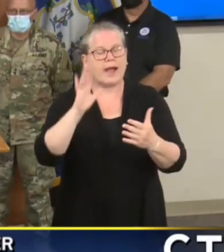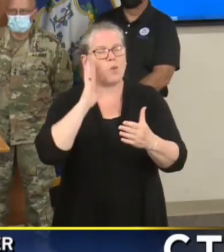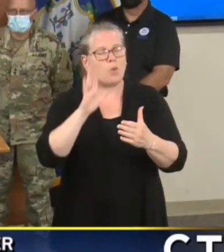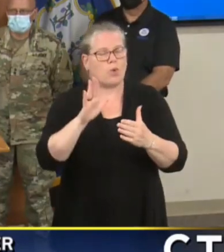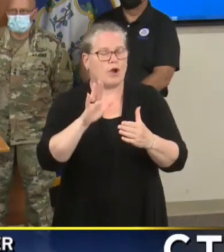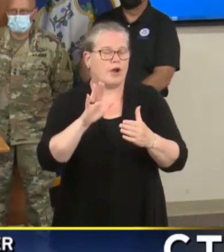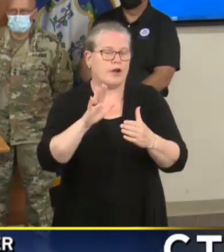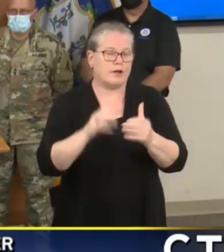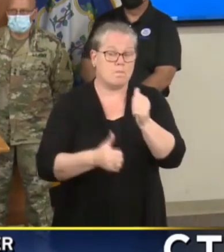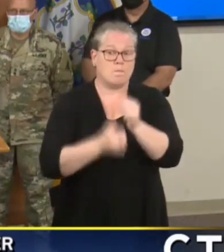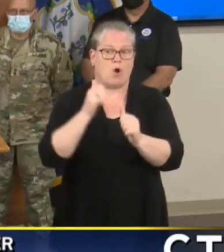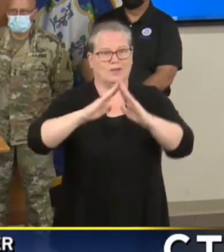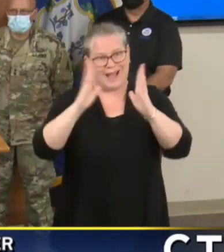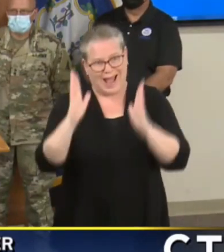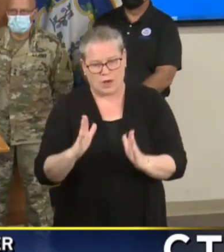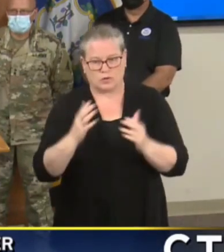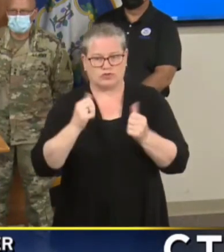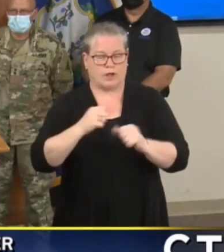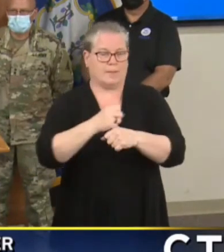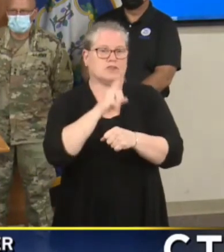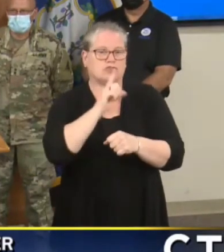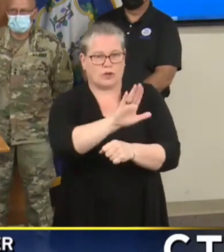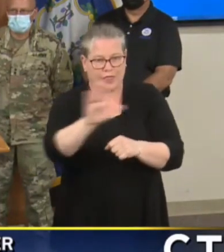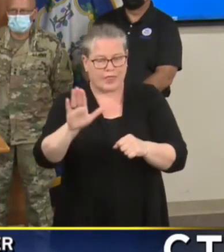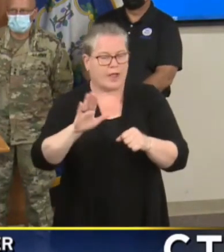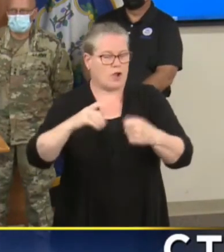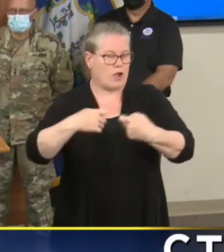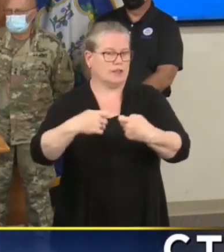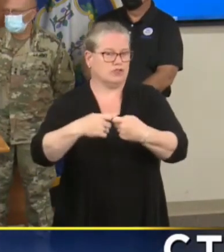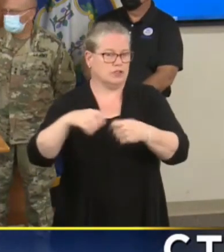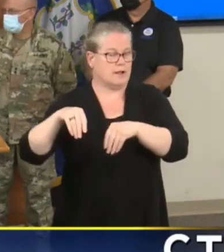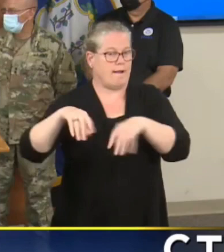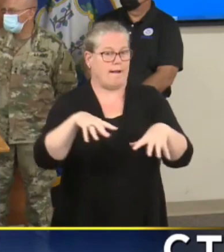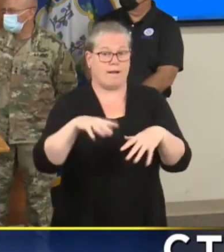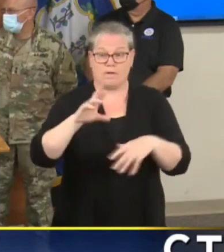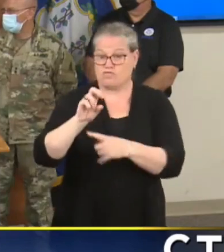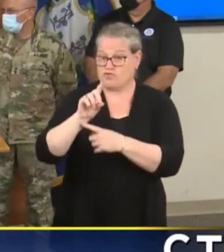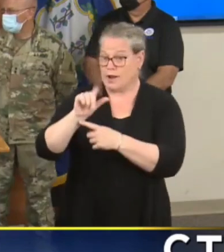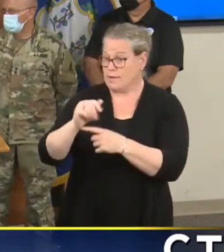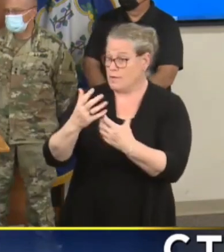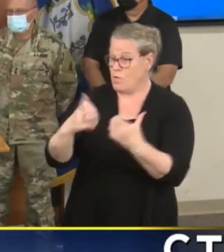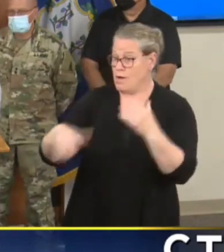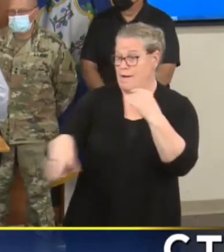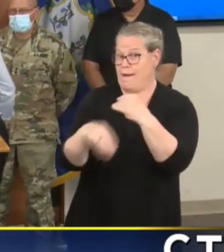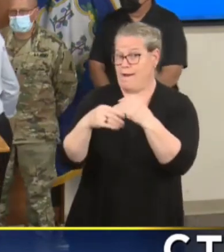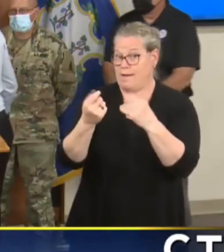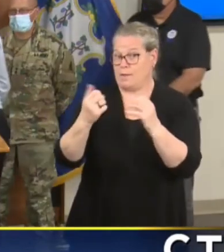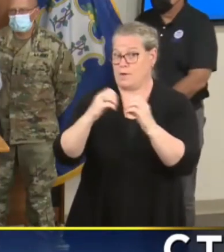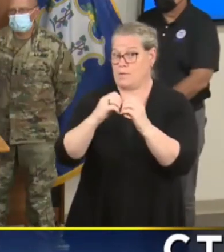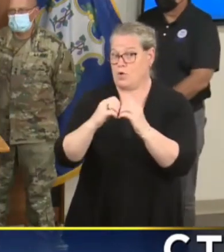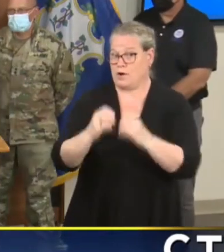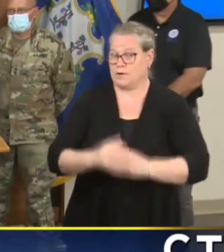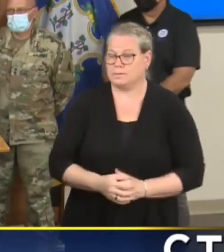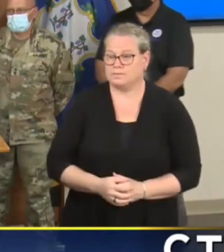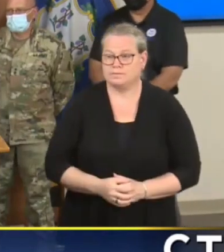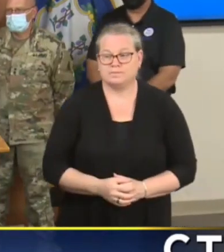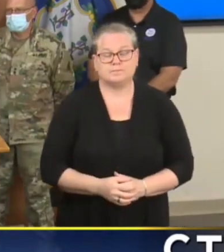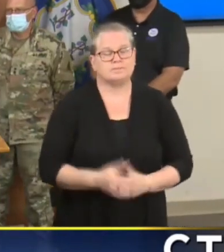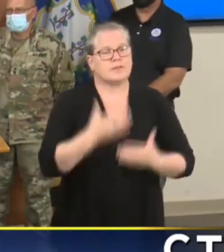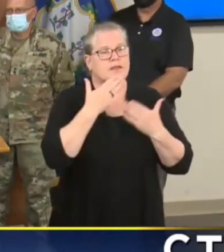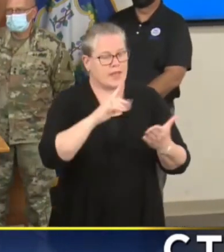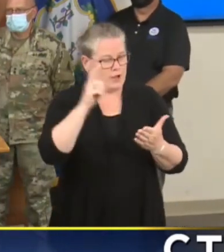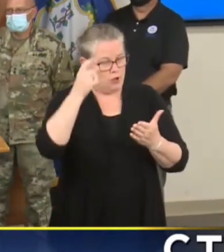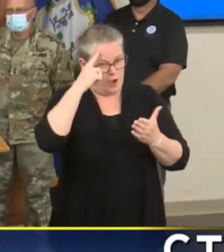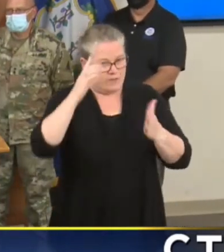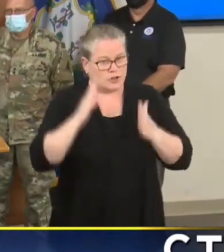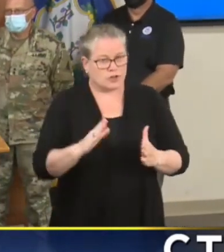homes and to get the electricity on for them fastest. But Brenda you want to talk a little more about that? Thank you Governor. Yes